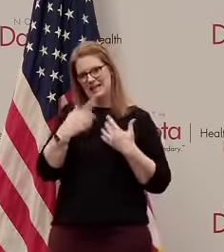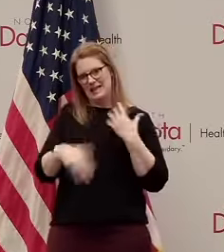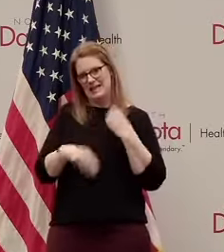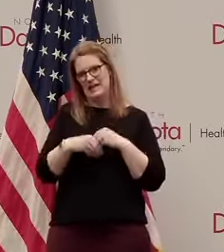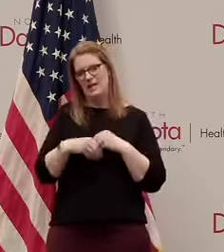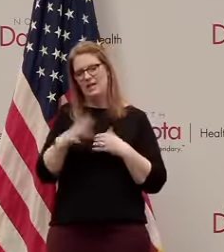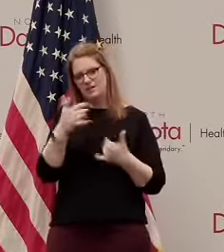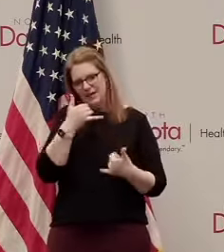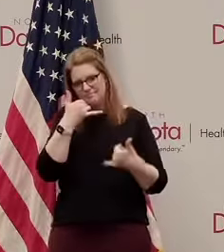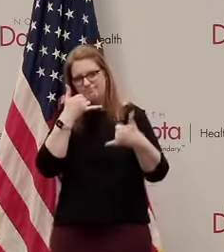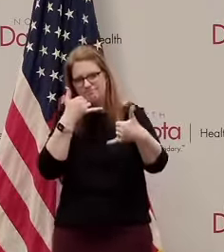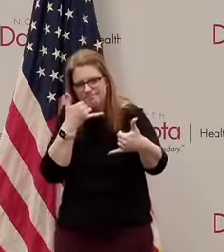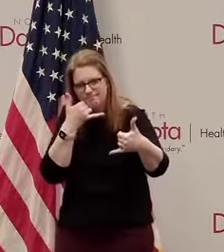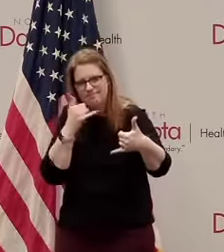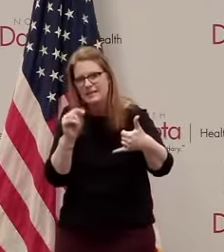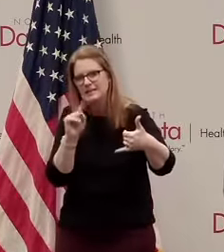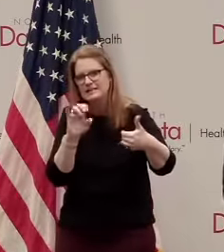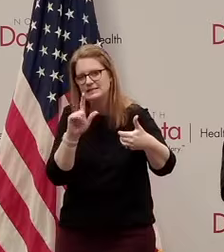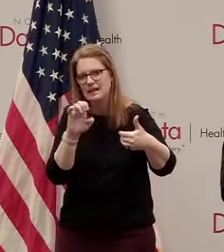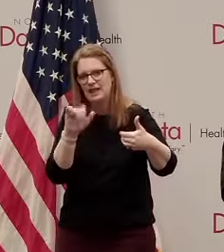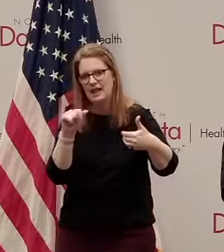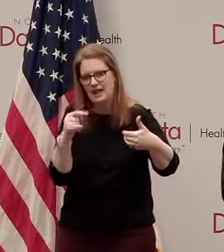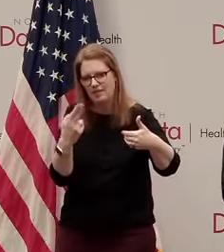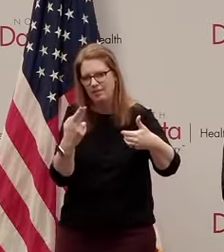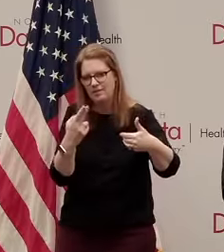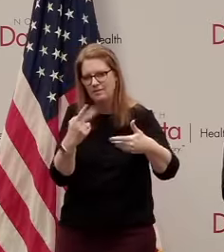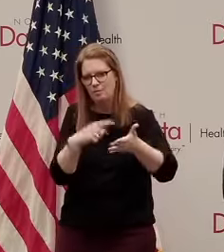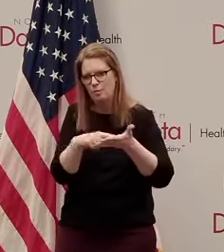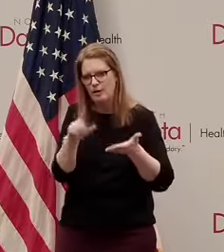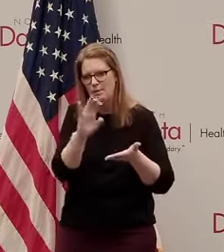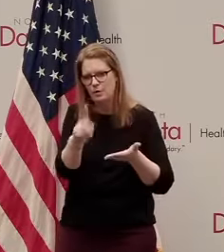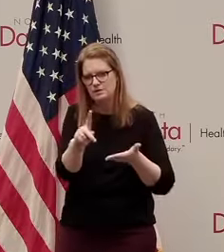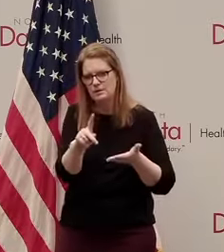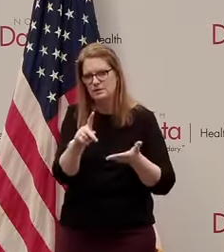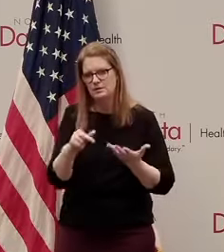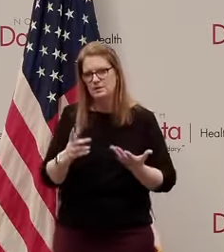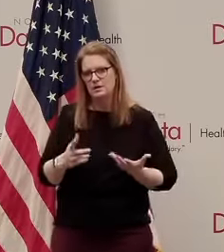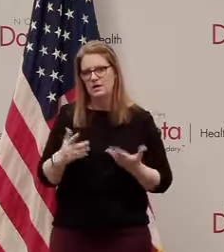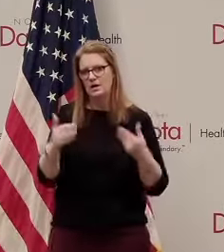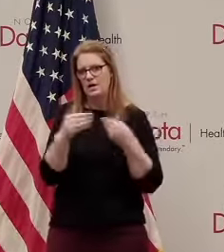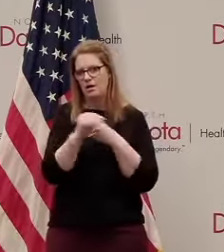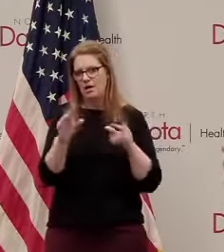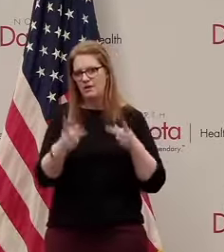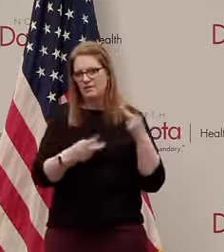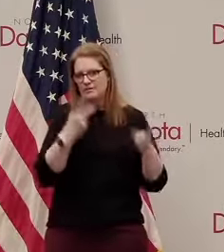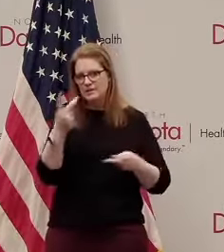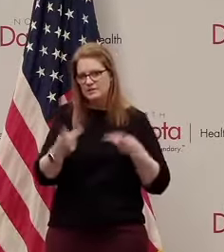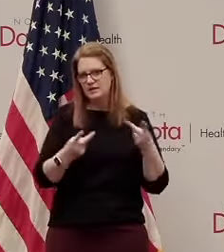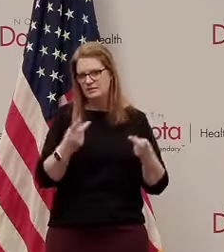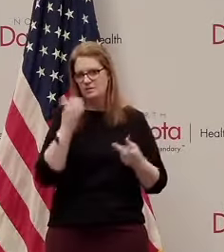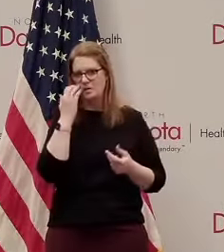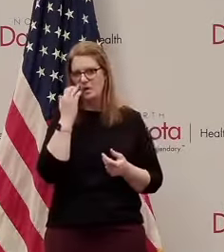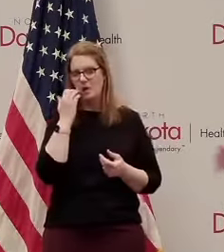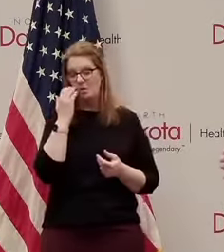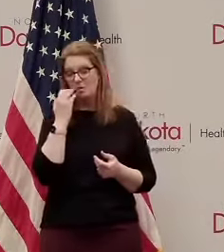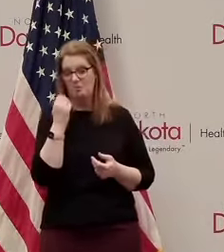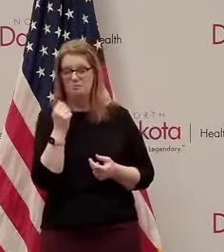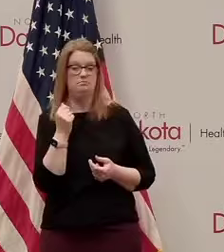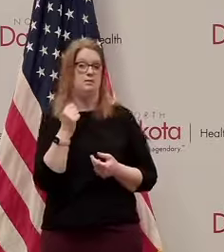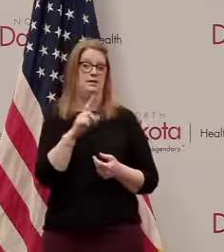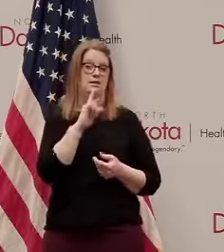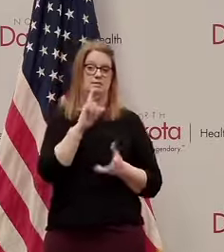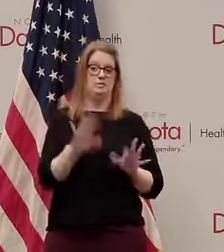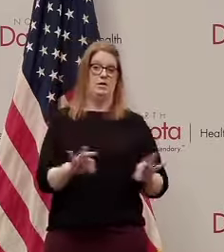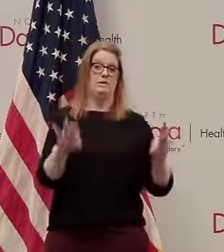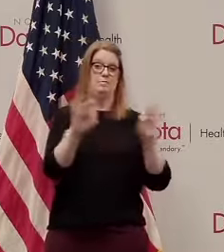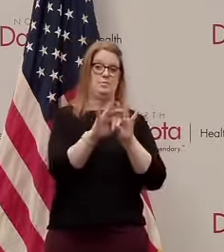audio only telehealth reimbursement at office visit and outpatient rates so that's important not